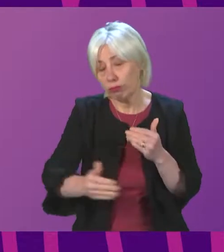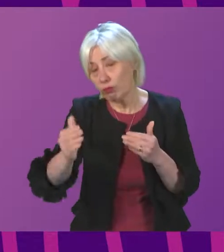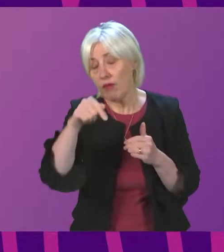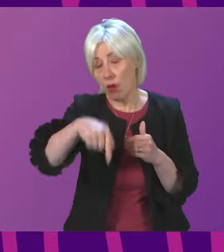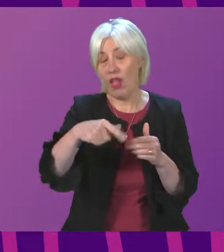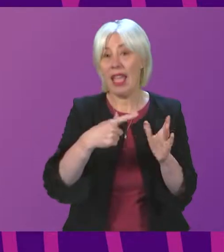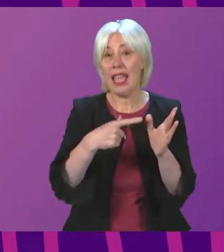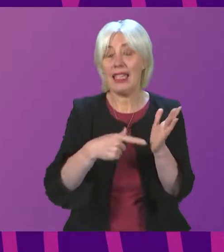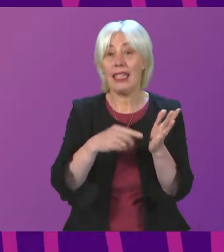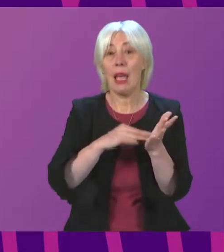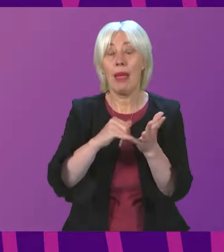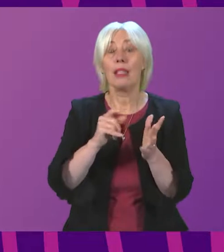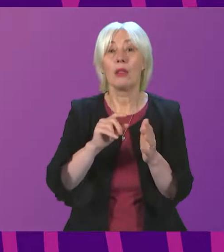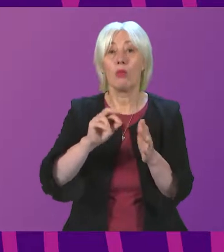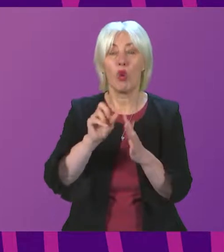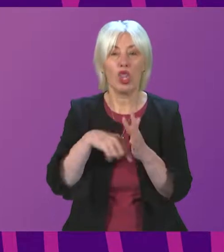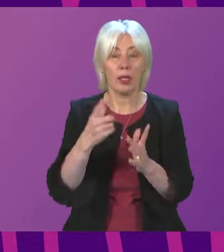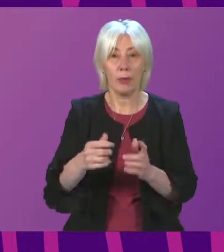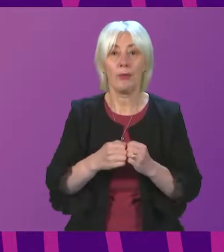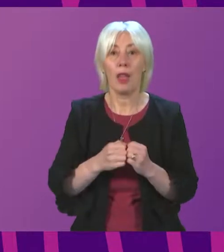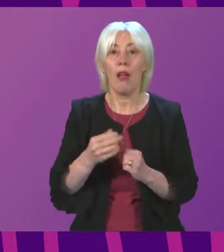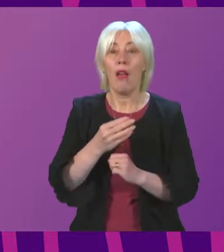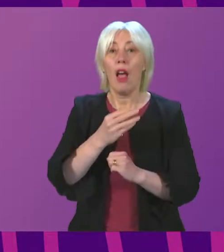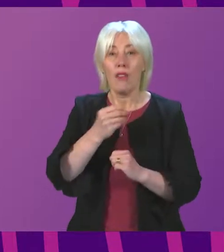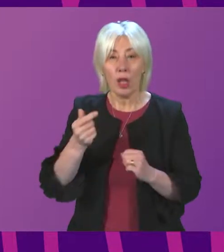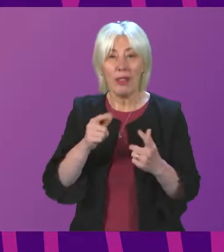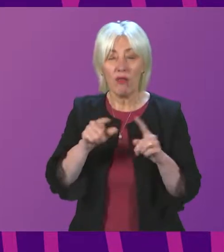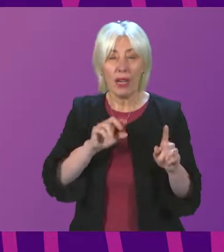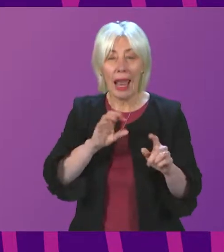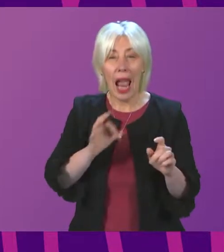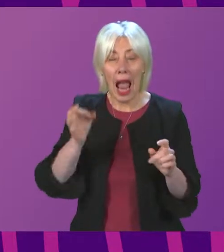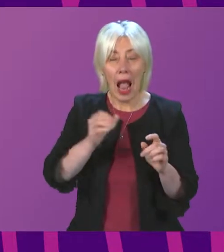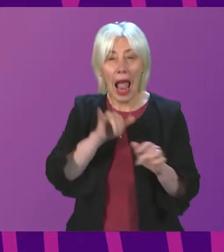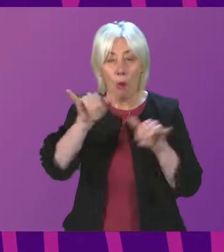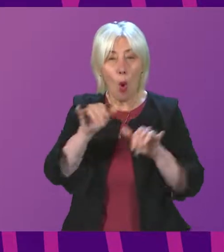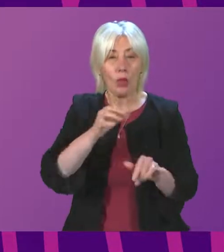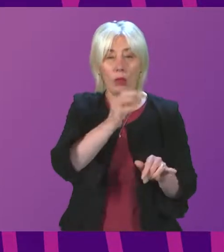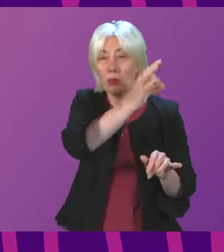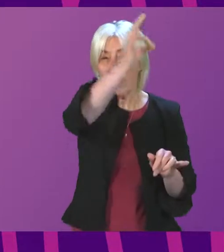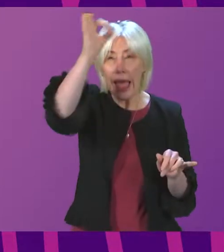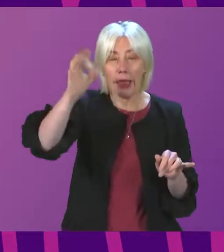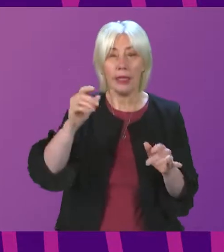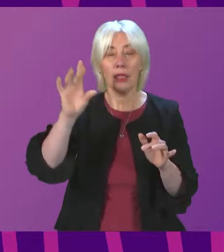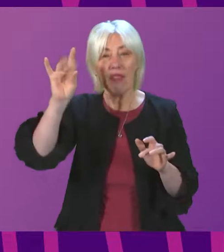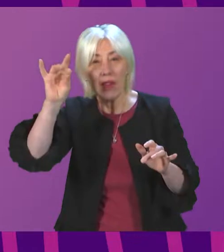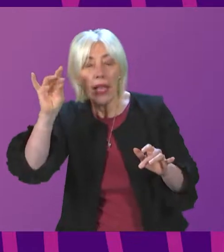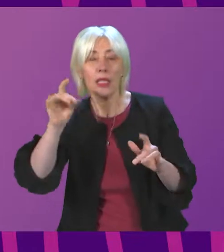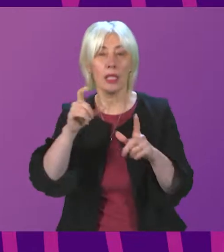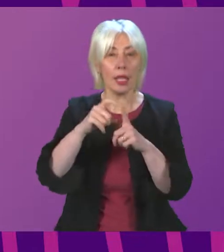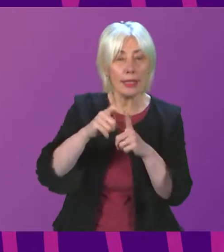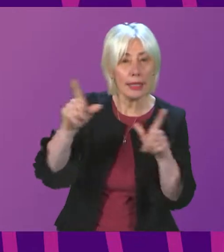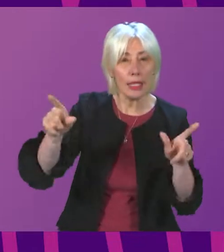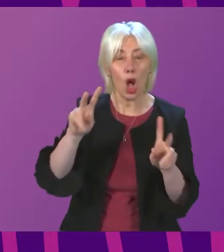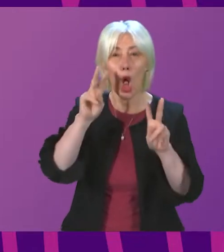and this will comprise a centralised surveillance operation for Sumbra, Kirkwall, Stornoway, Inverness and Indy airports, based at HALT's existing